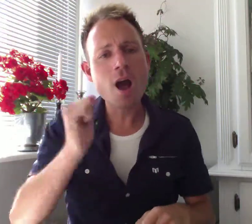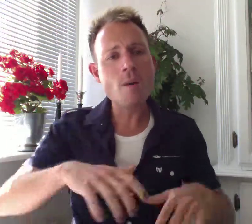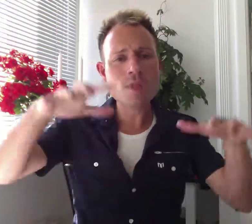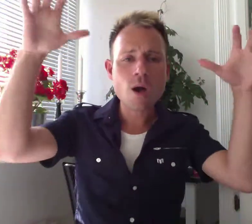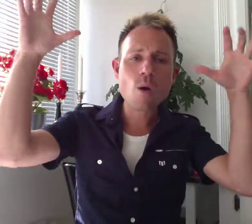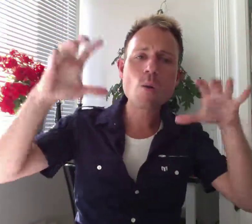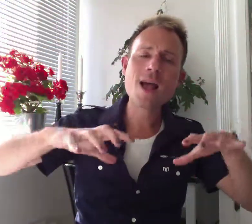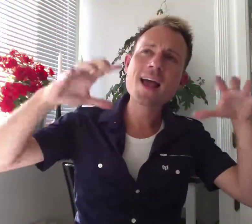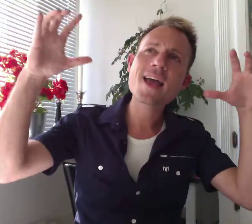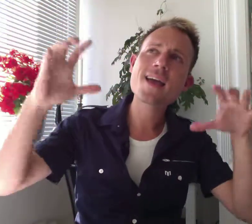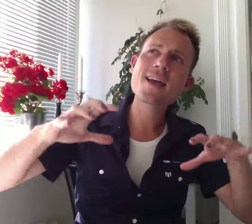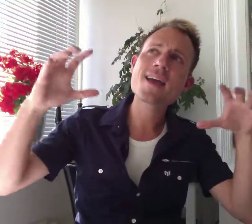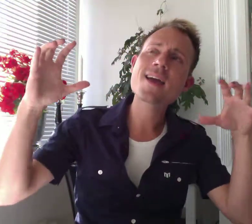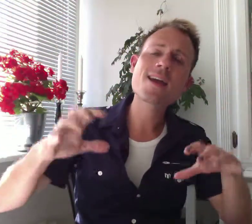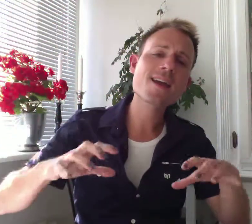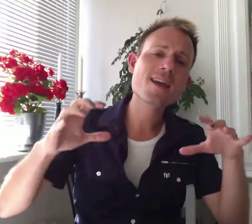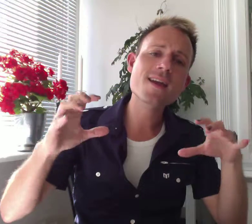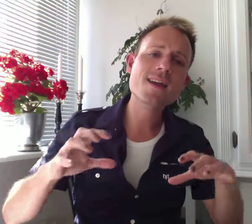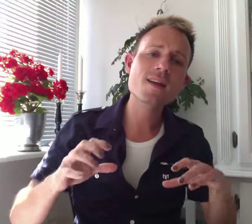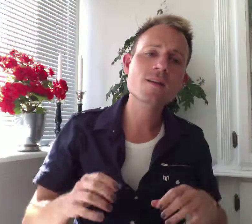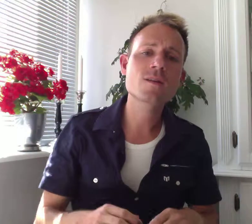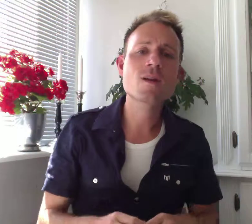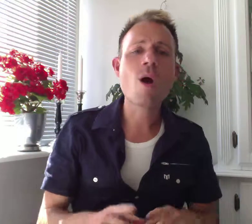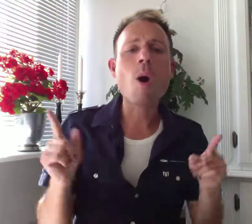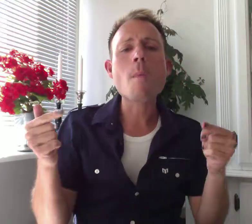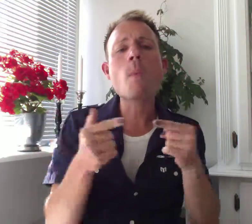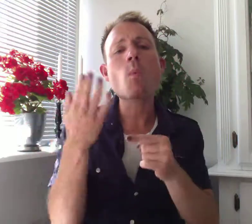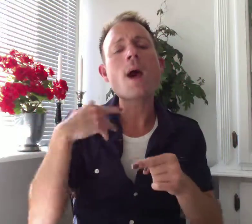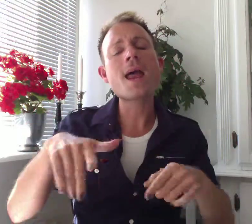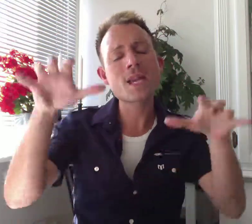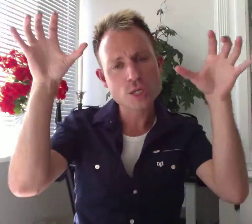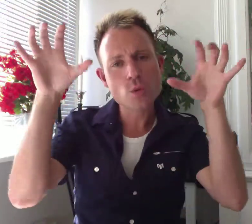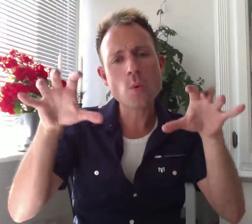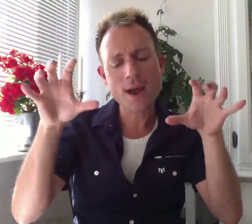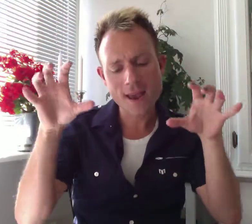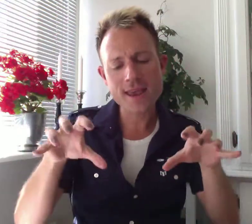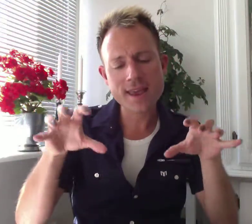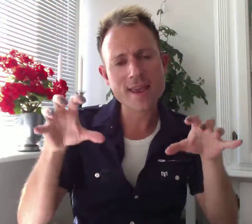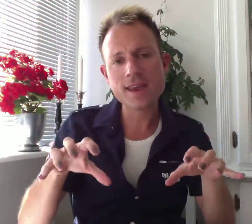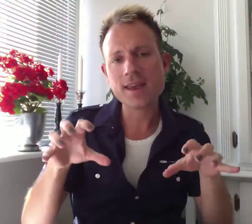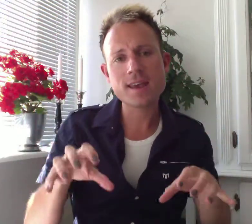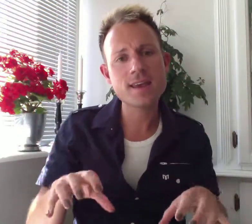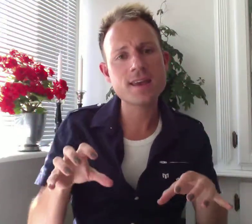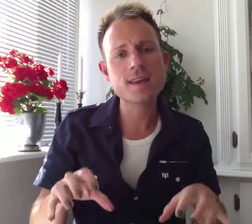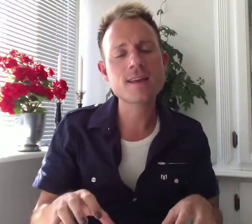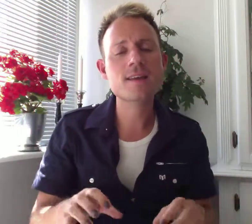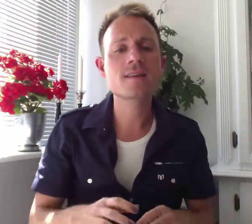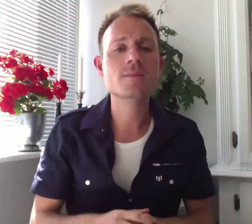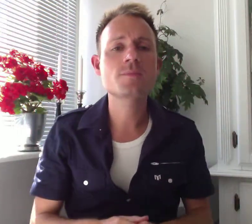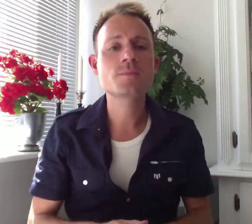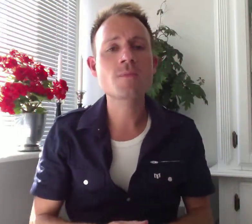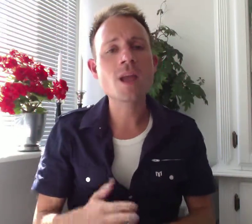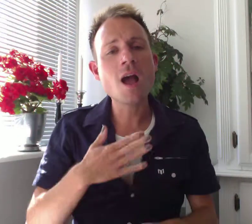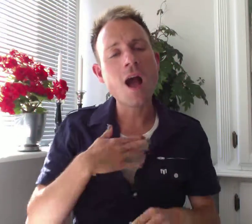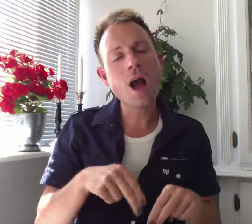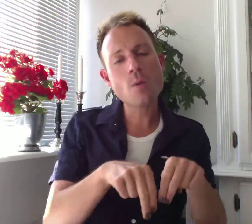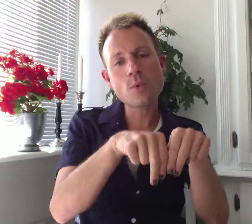the rain. Oh, but when it rains, I will